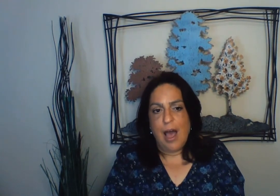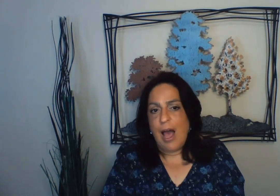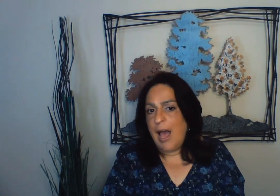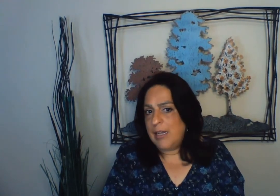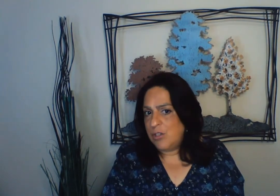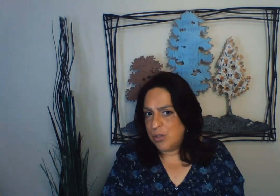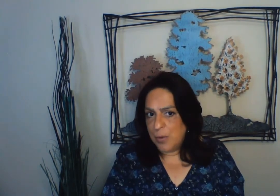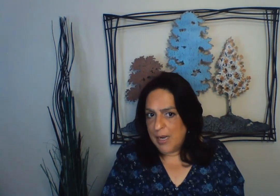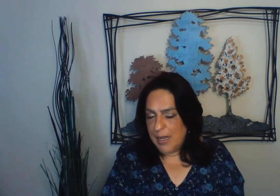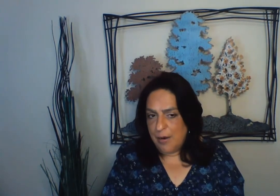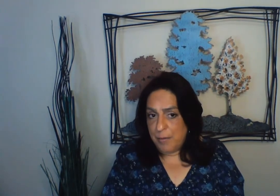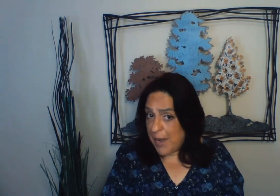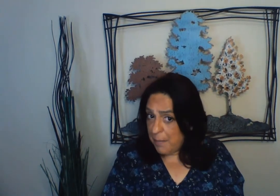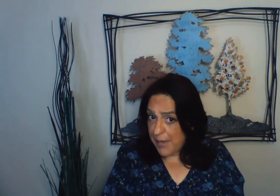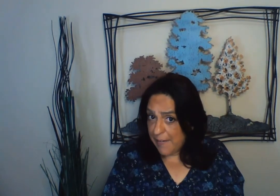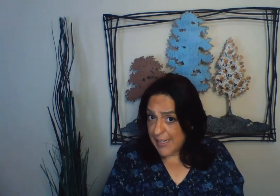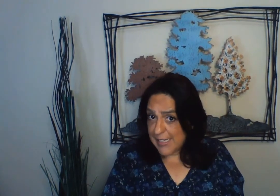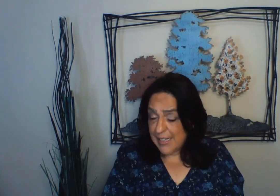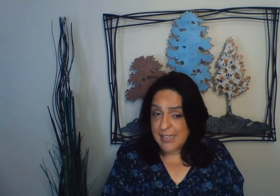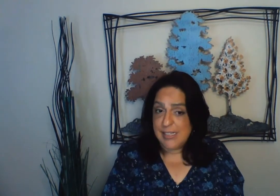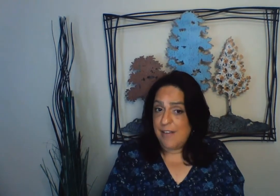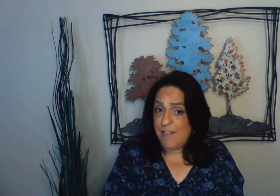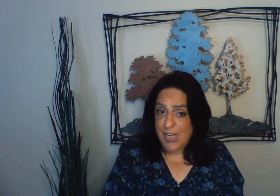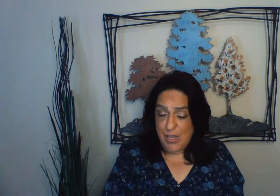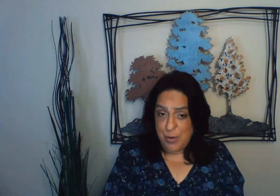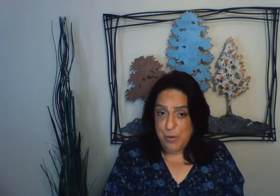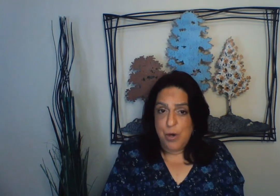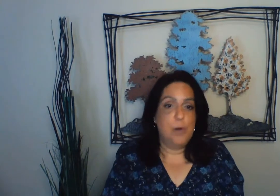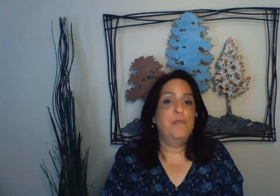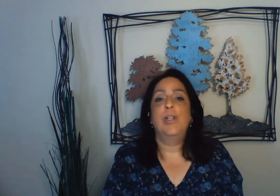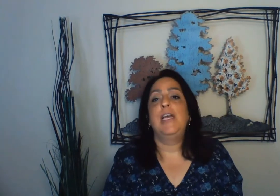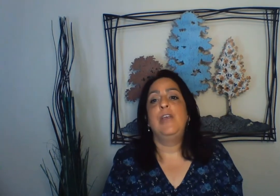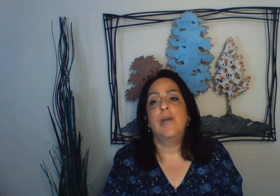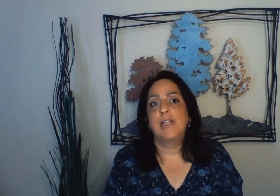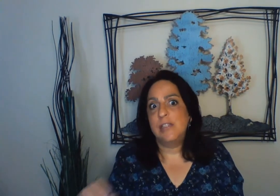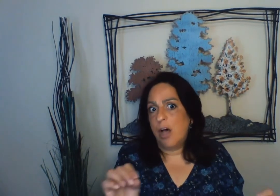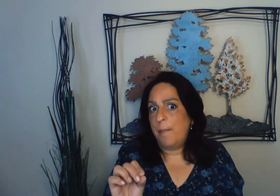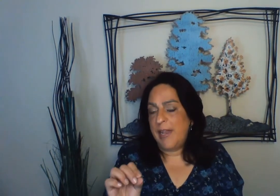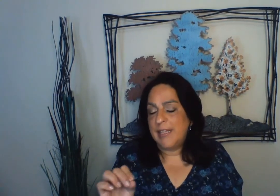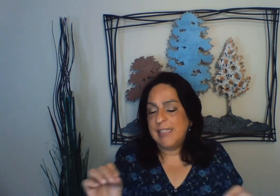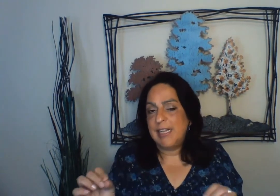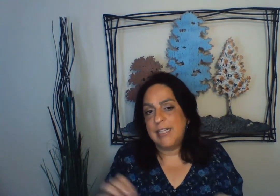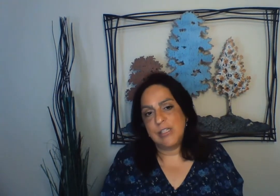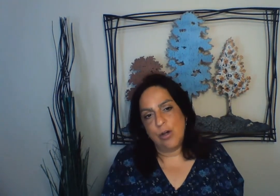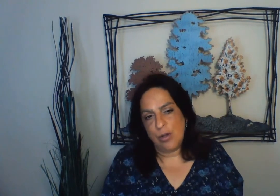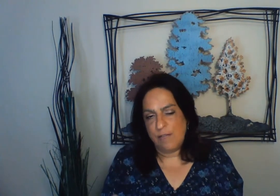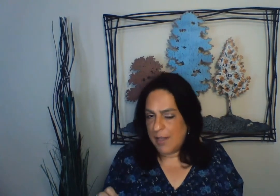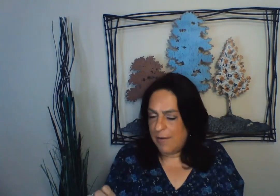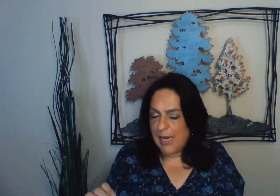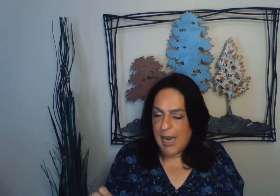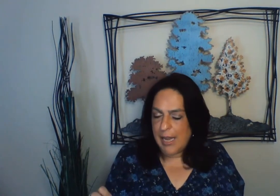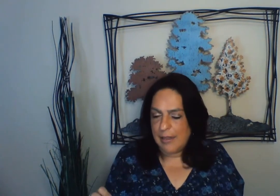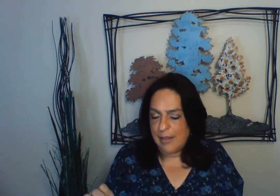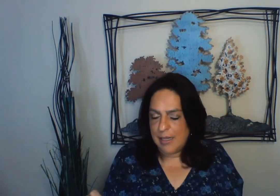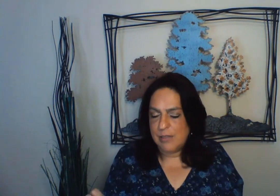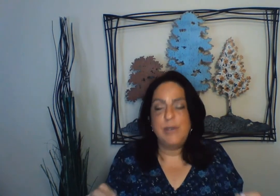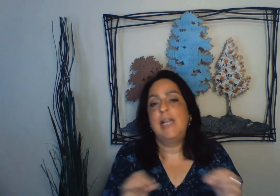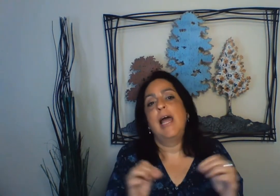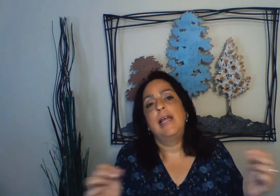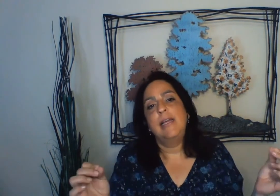I just want to remind parents that this is a video. Hopefully you can stop it and sing the song. If they really like, the kids really like